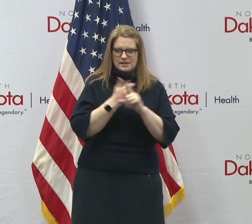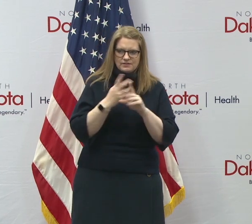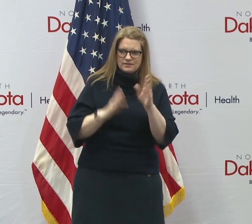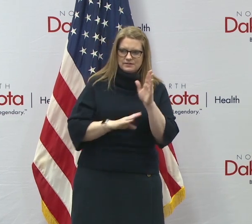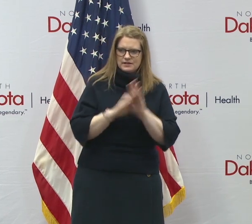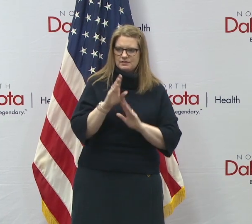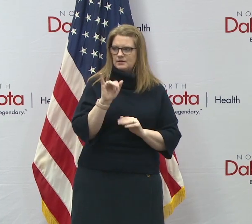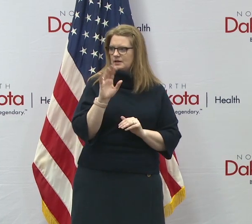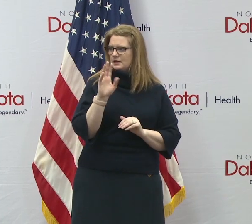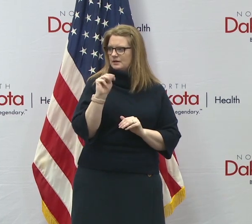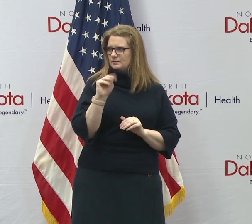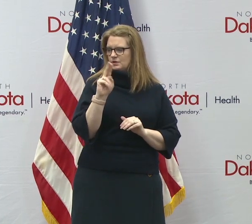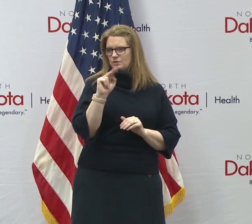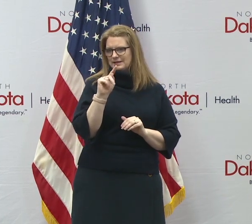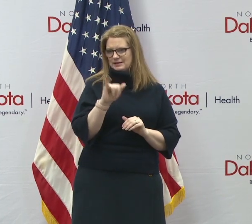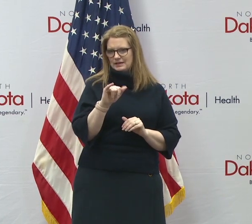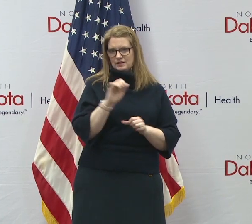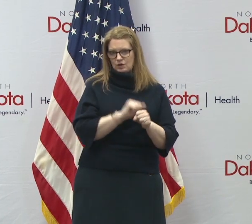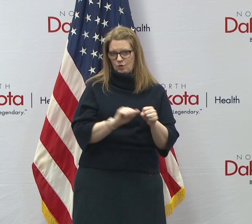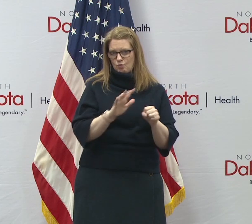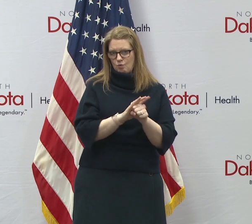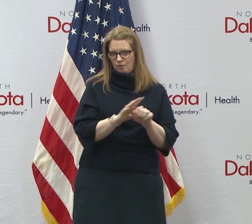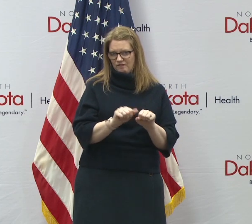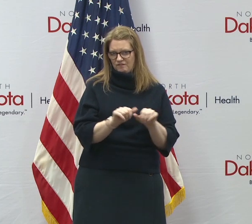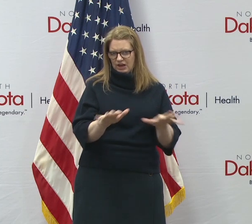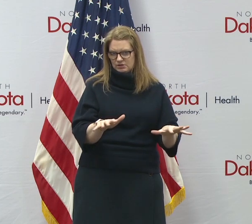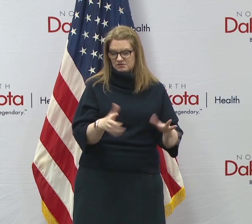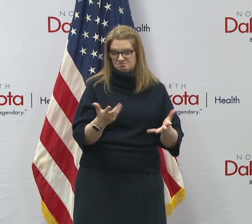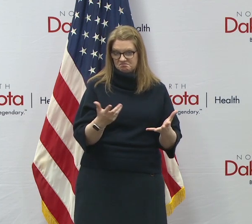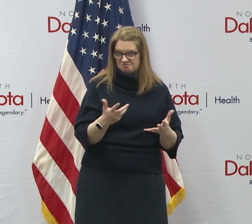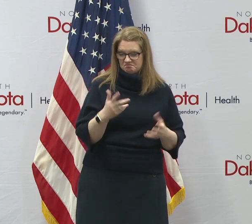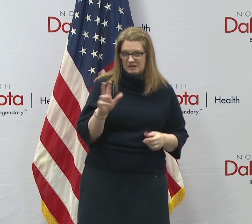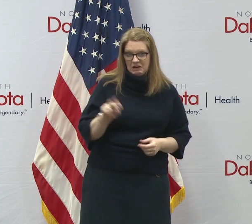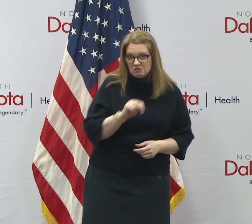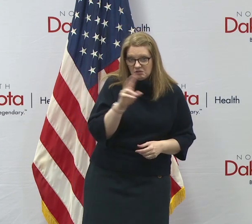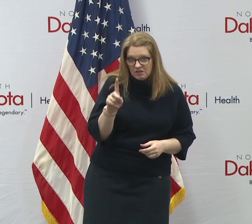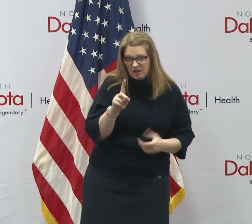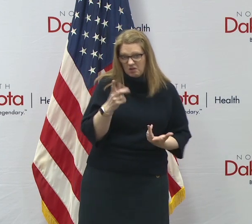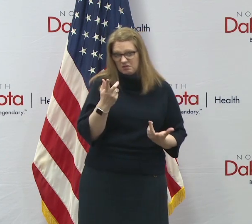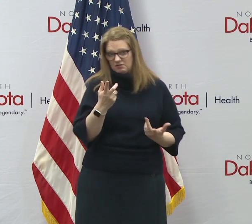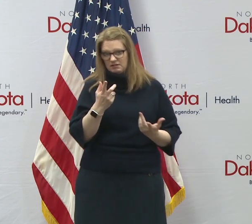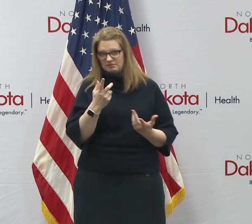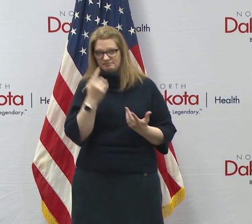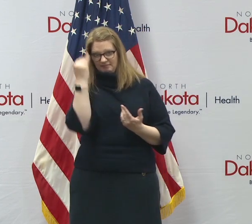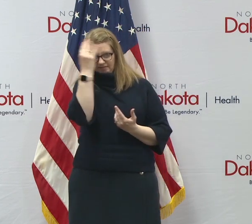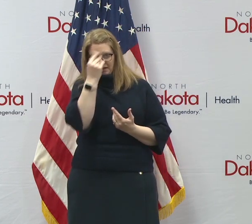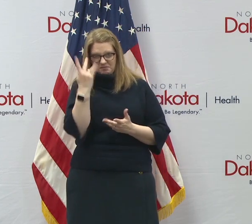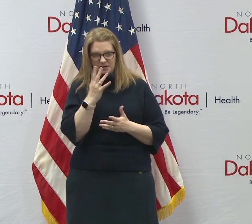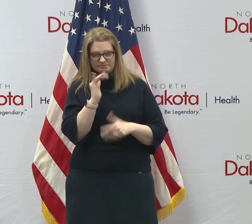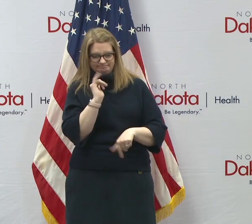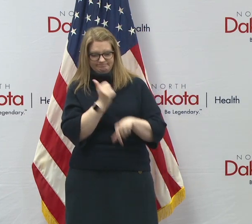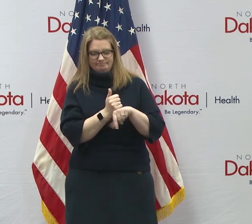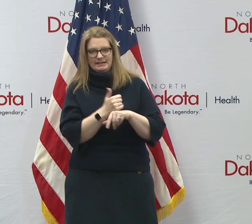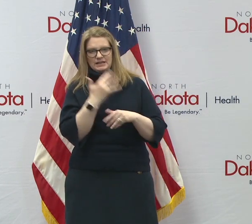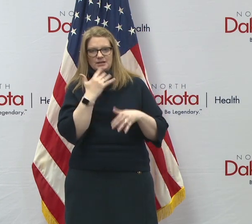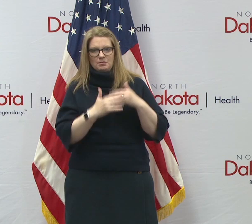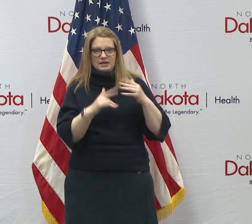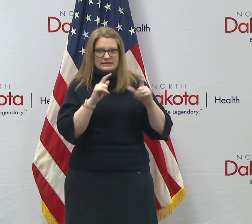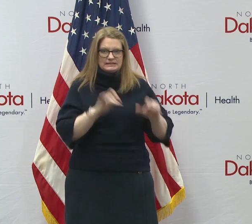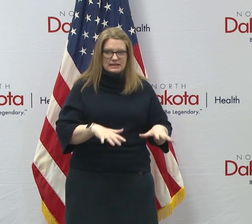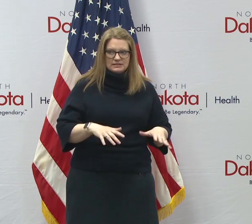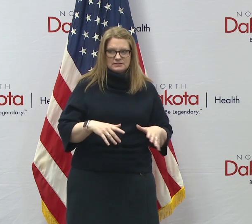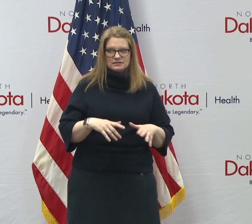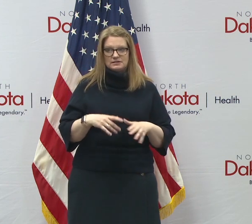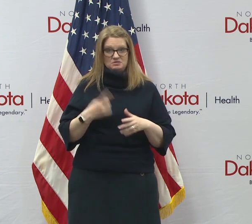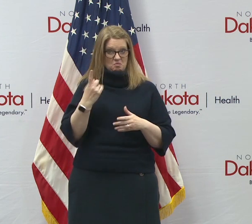uh, the Corona virus. Has North Dakota looked into doing these blood tests? And if so, could that be a way to reopen